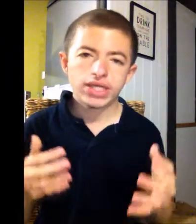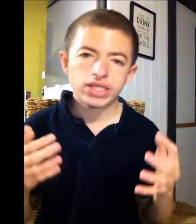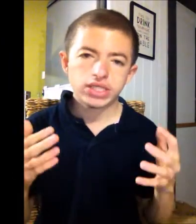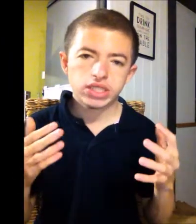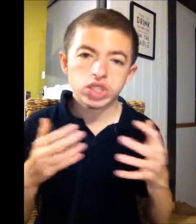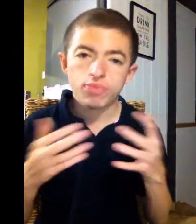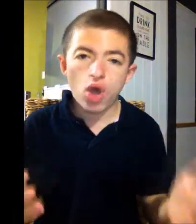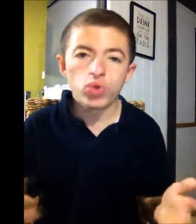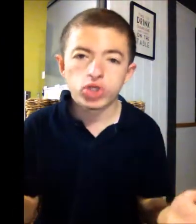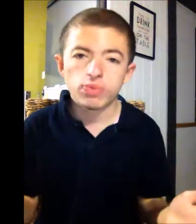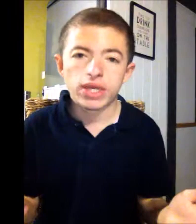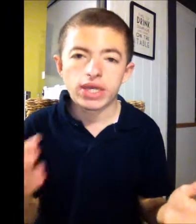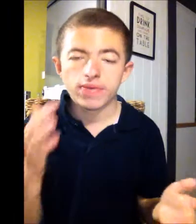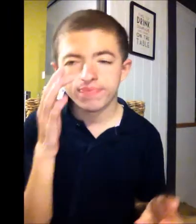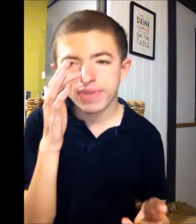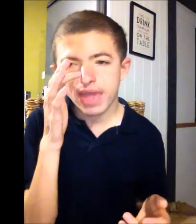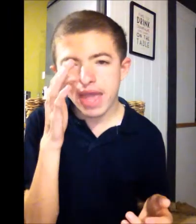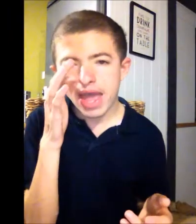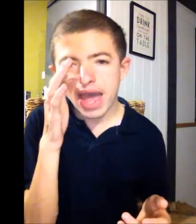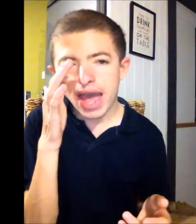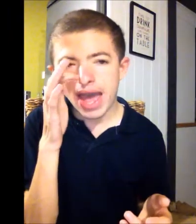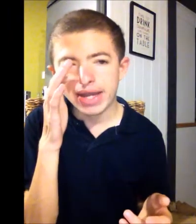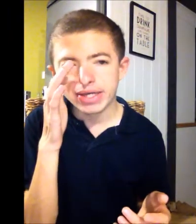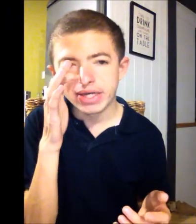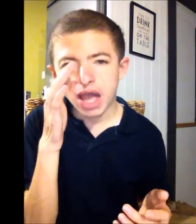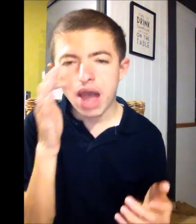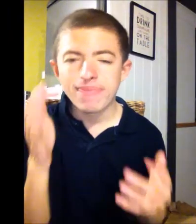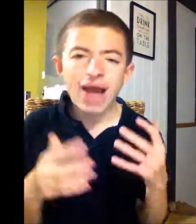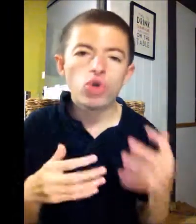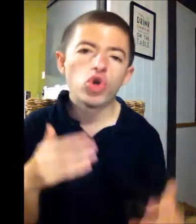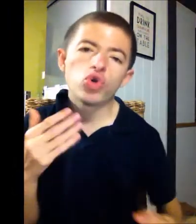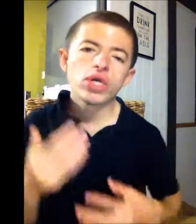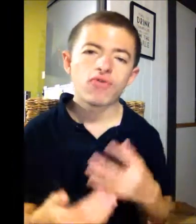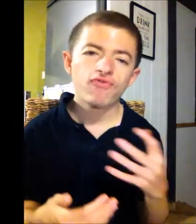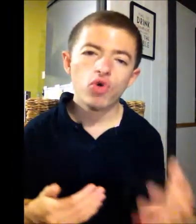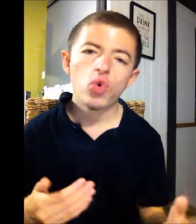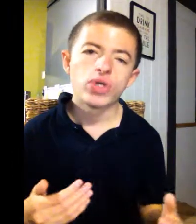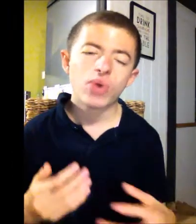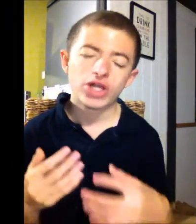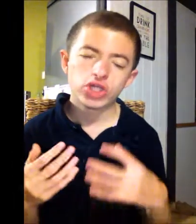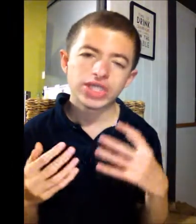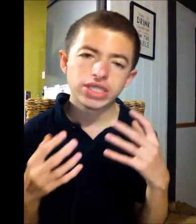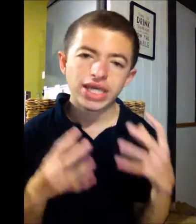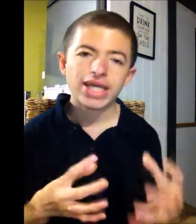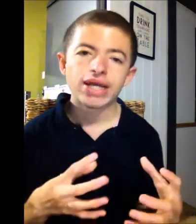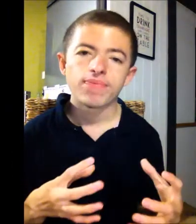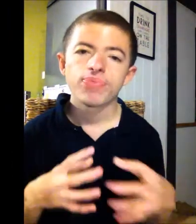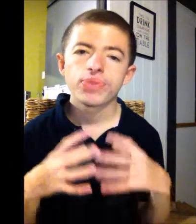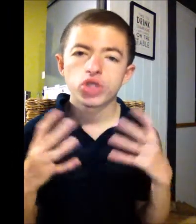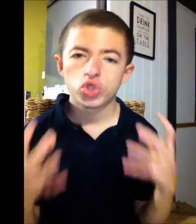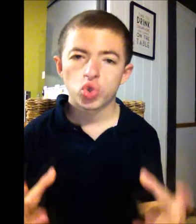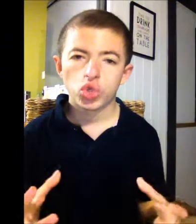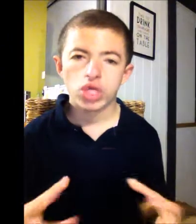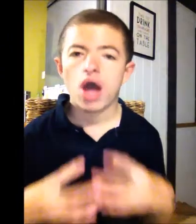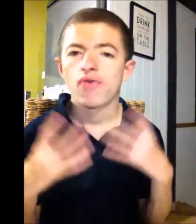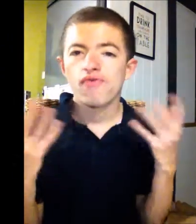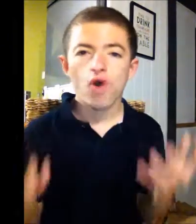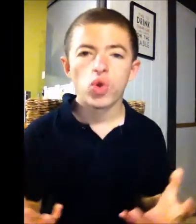it's supposed to be. And I'm now looking forward to actually seeing the story unfold.